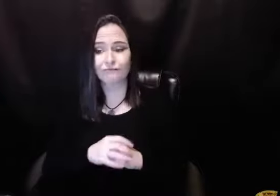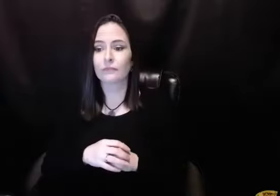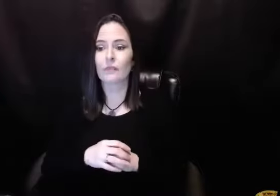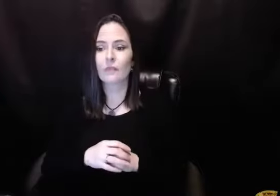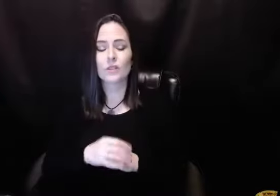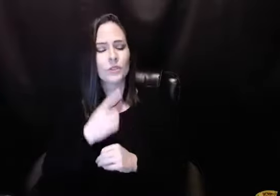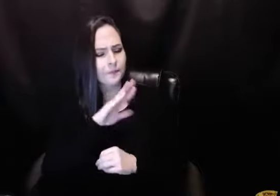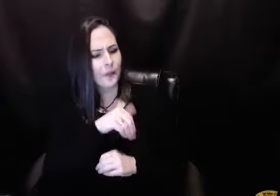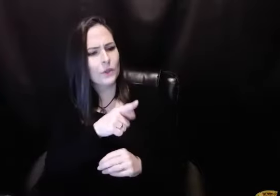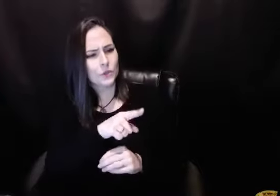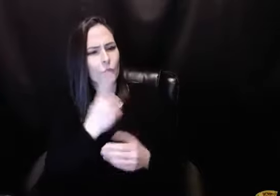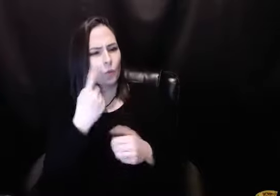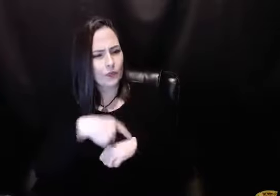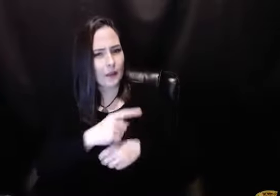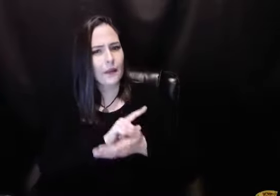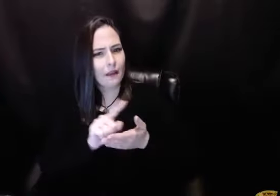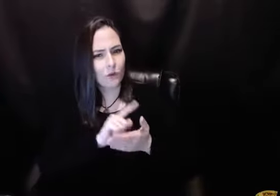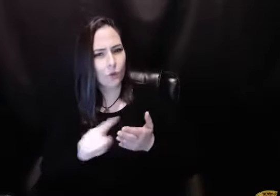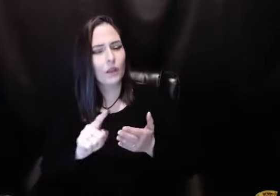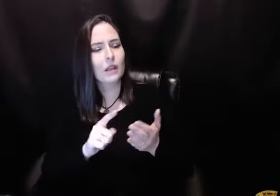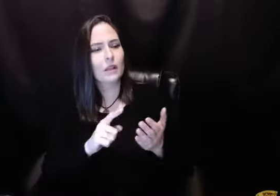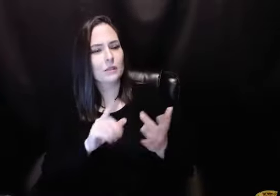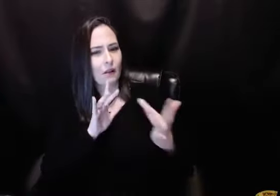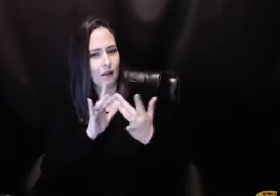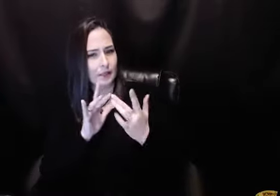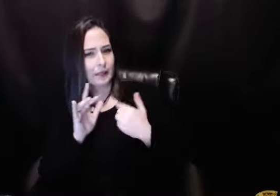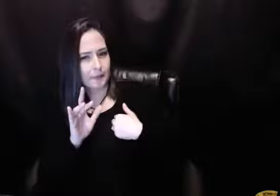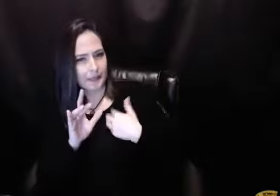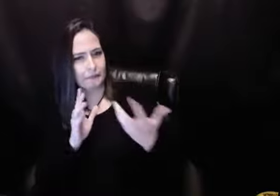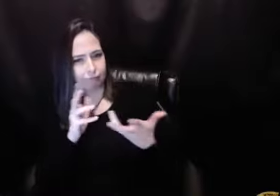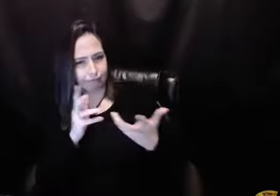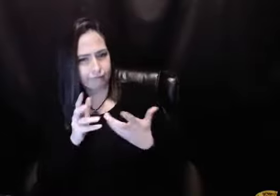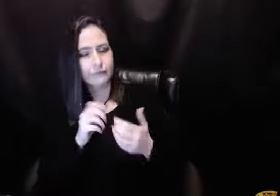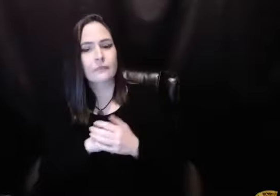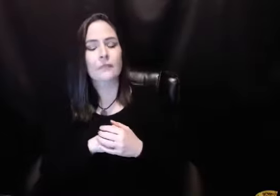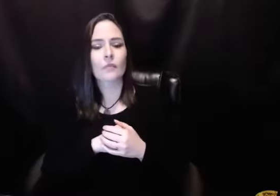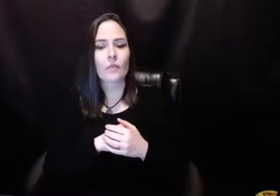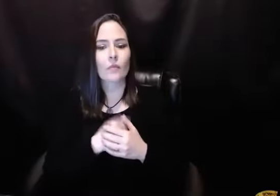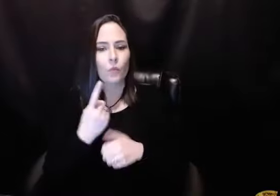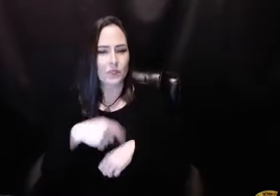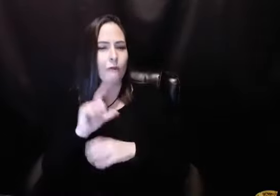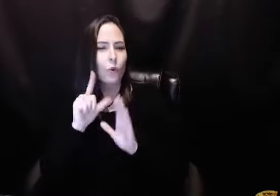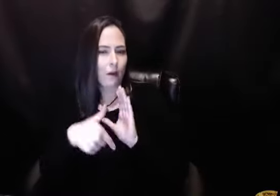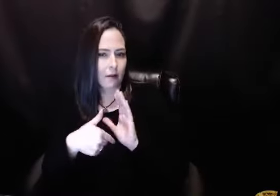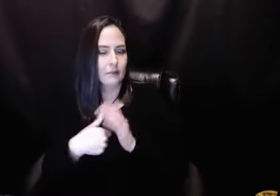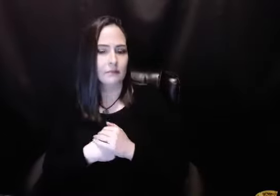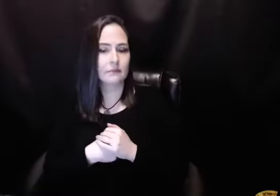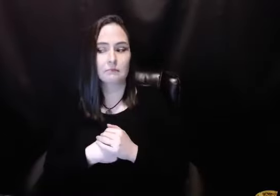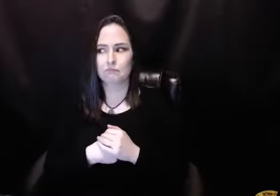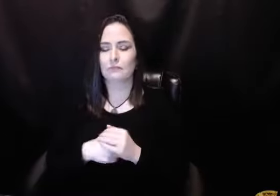chatting. And then she said this, I would like for you to have a regular check-in with me once a week. For a while, I'd like you